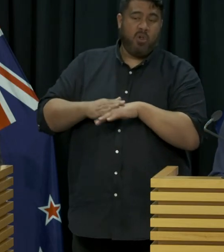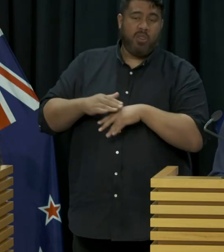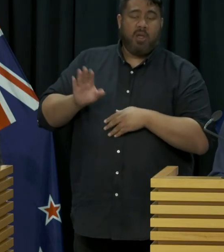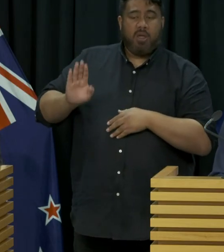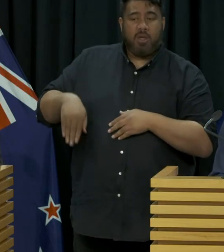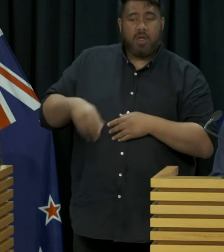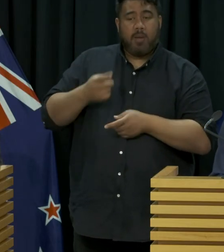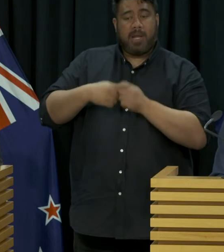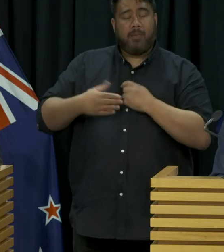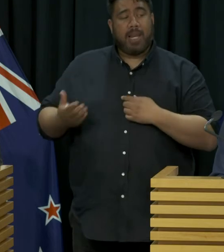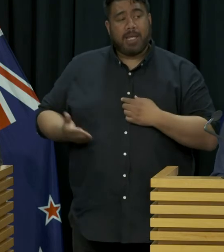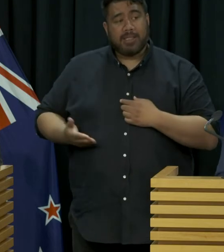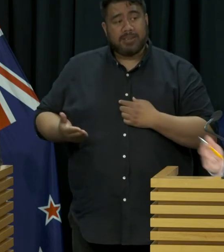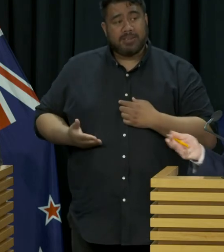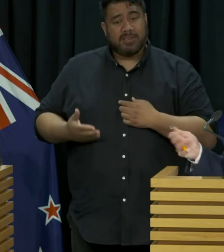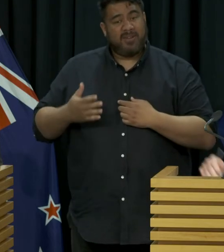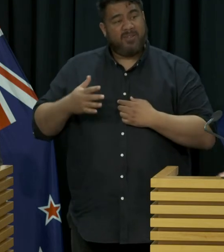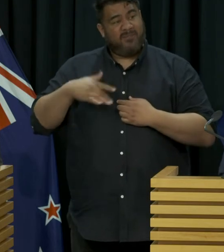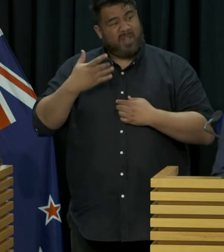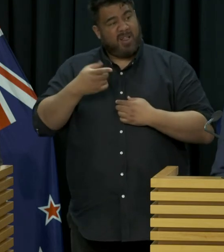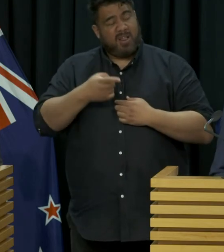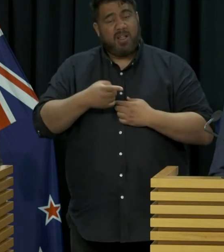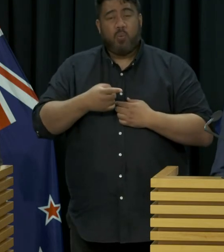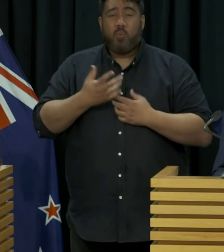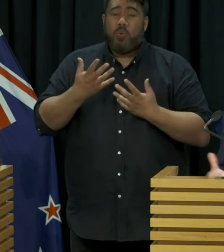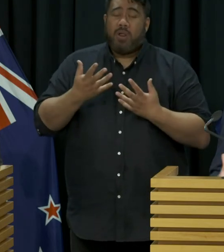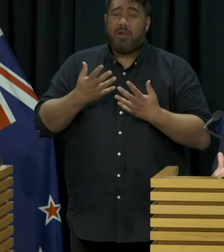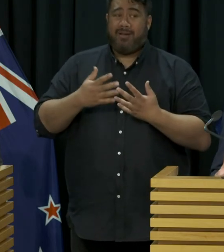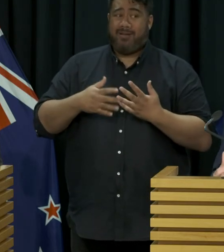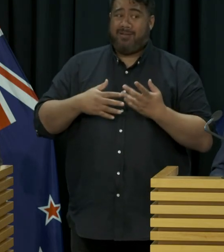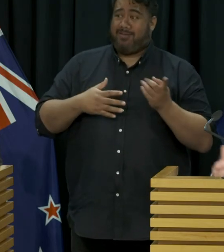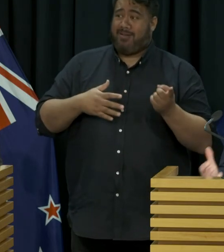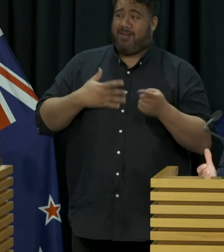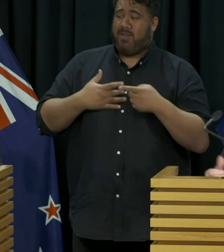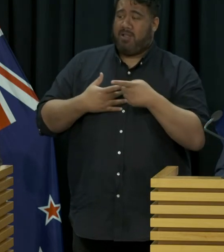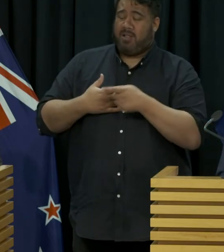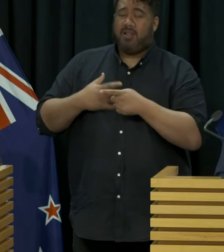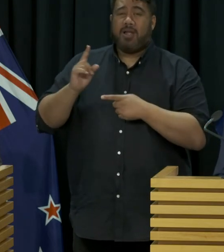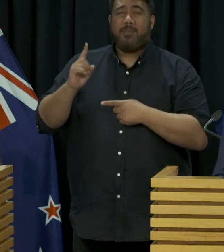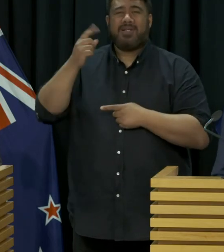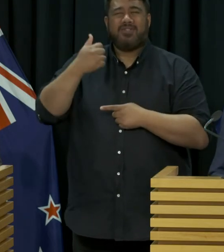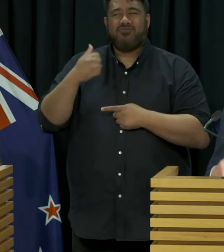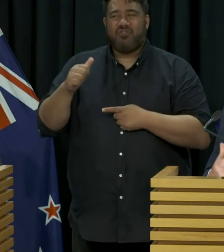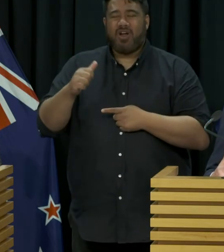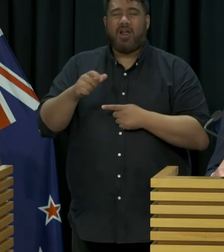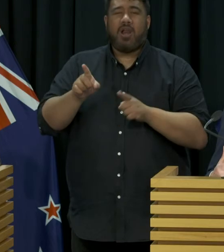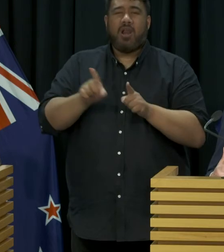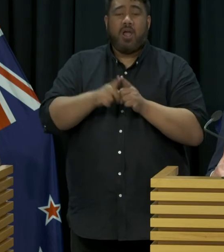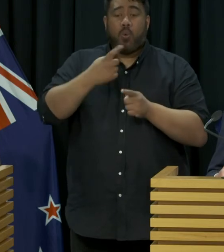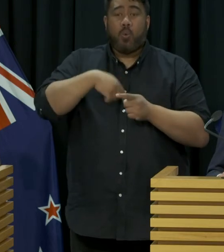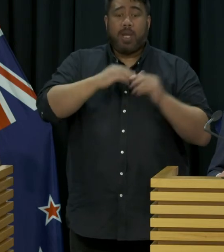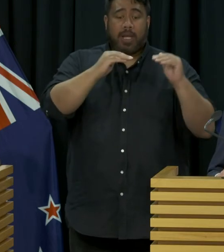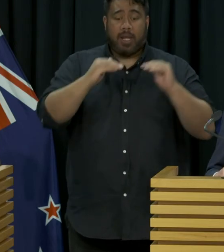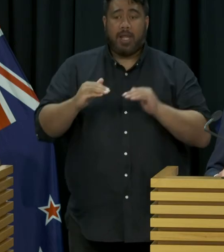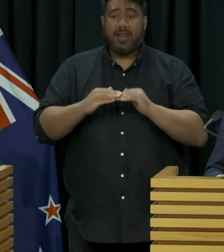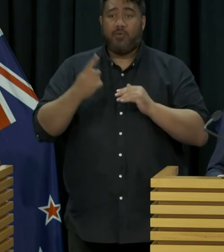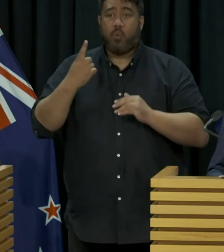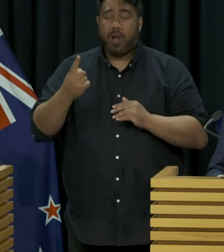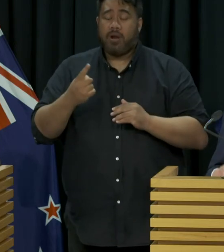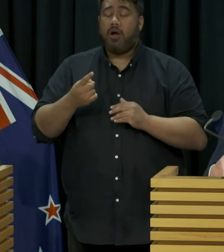I think it's as the Minister said we quickly fall into the pattern of alert level one ready to